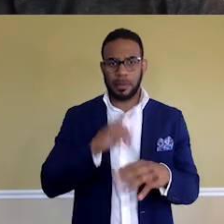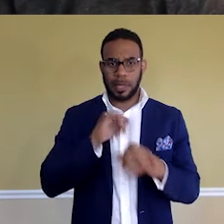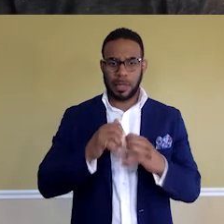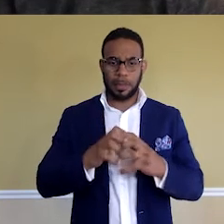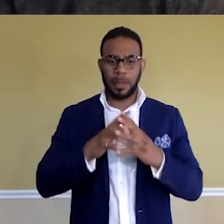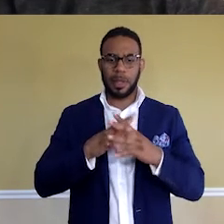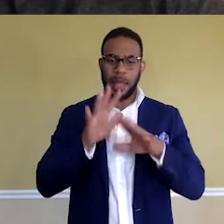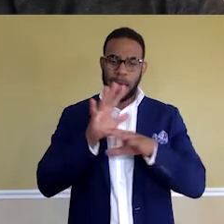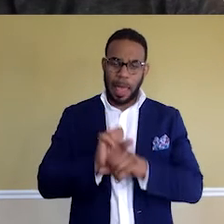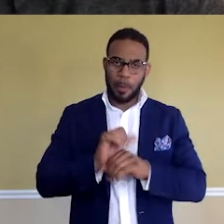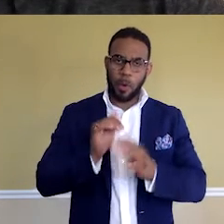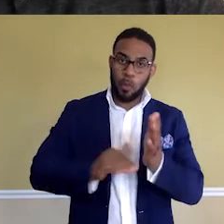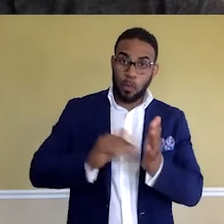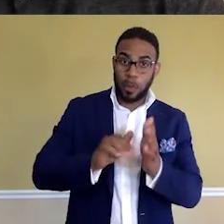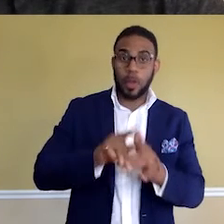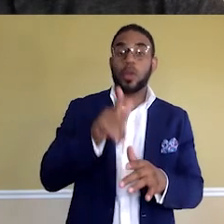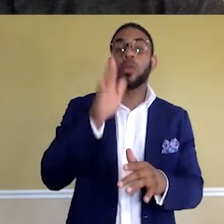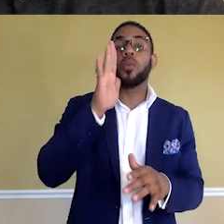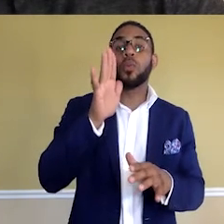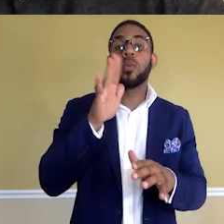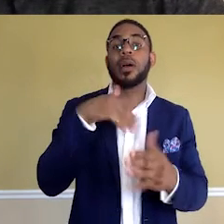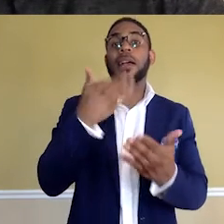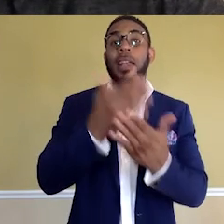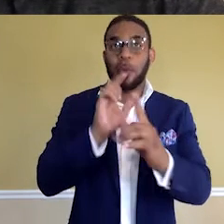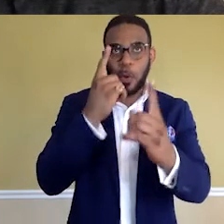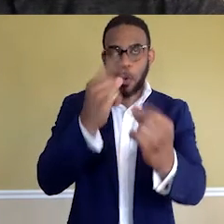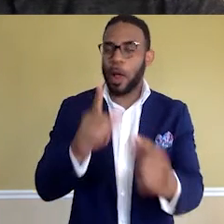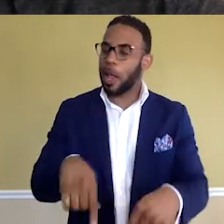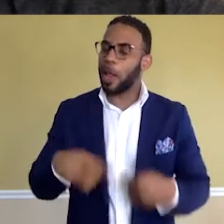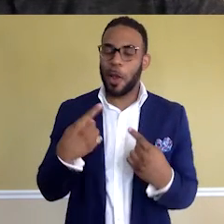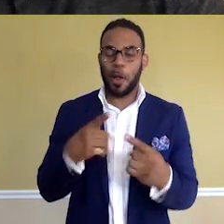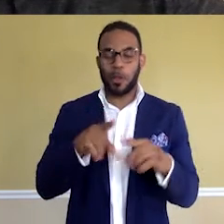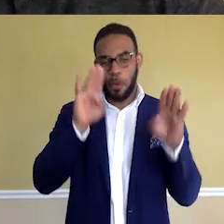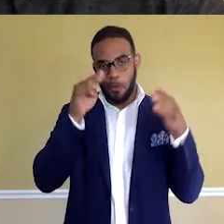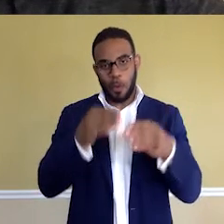repetition, and you will get to where you're going as long as you're focused and consistent.